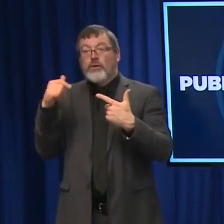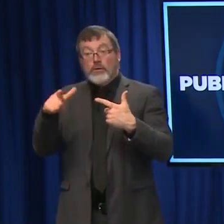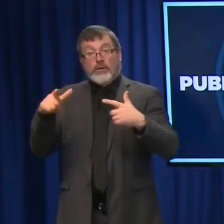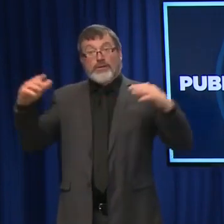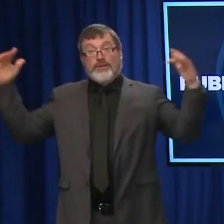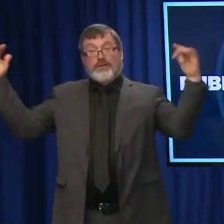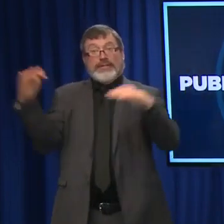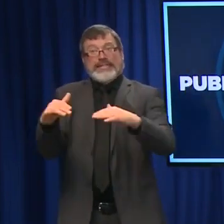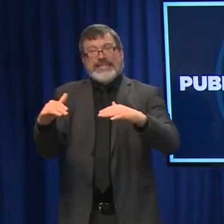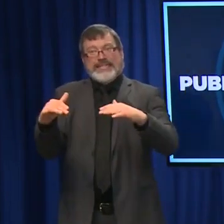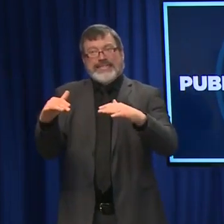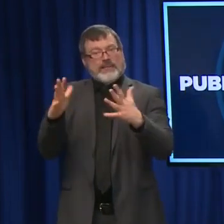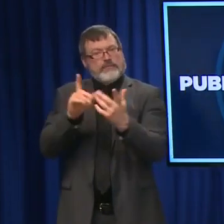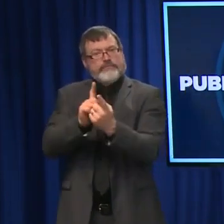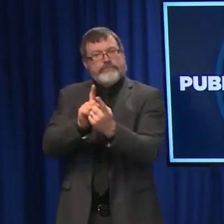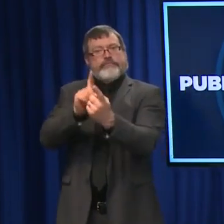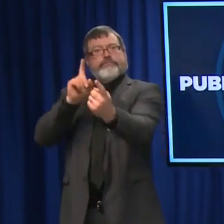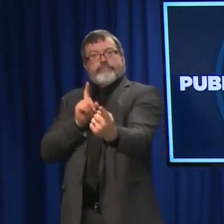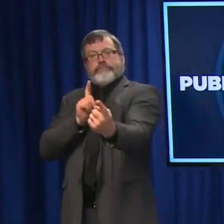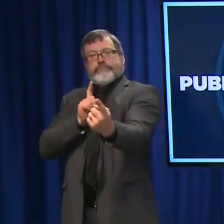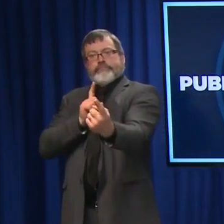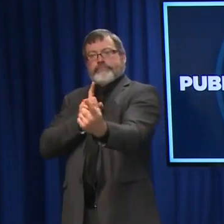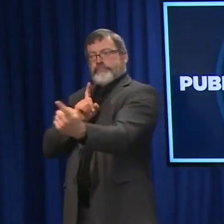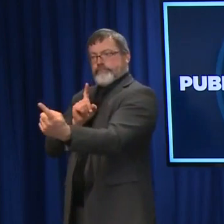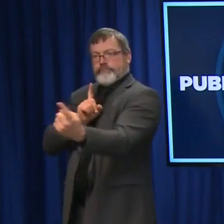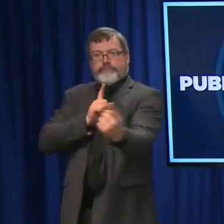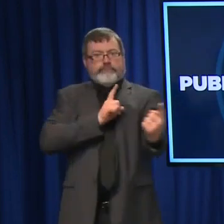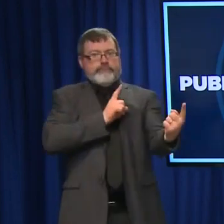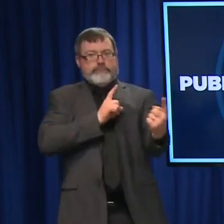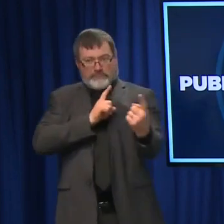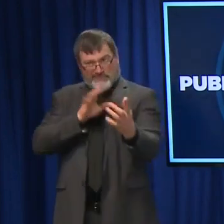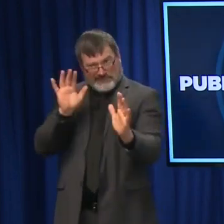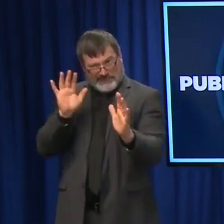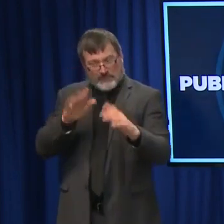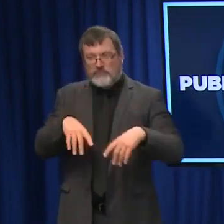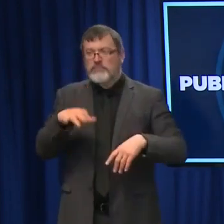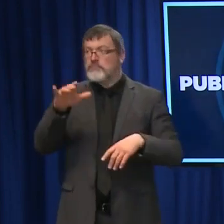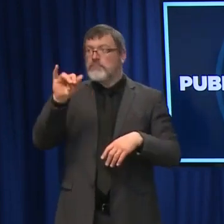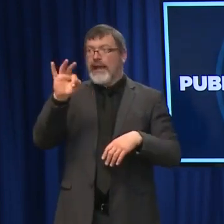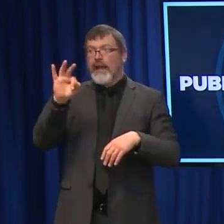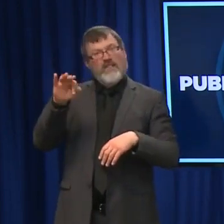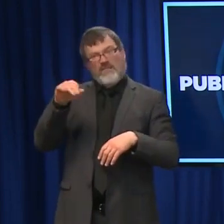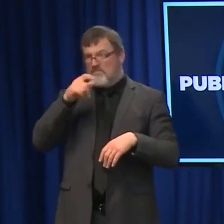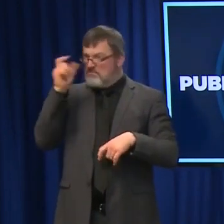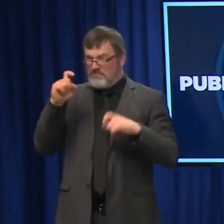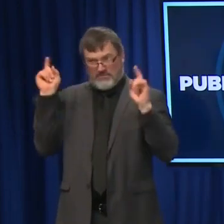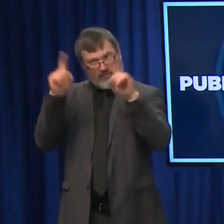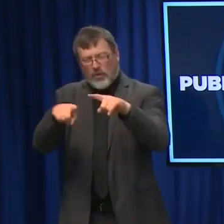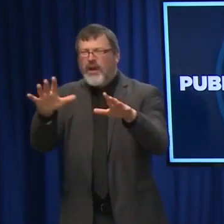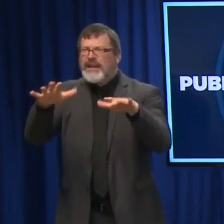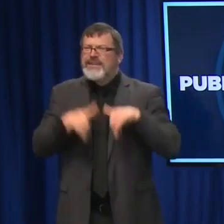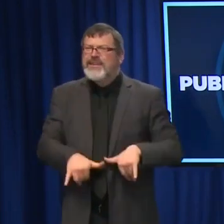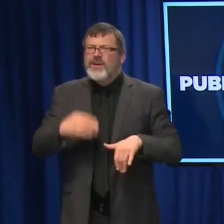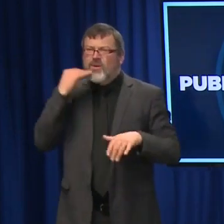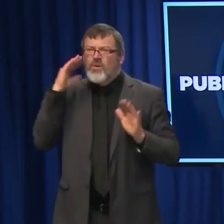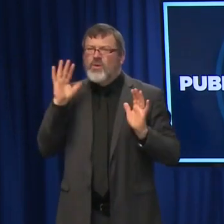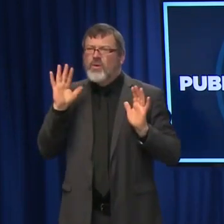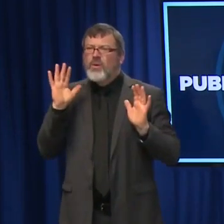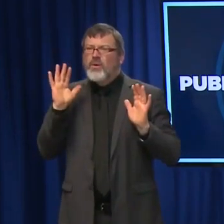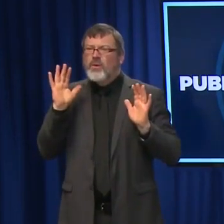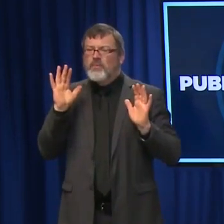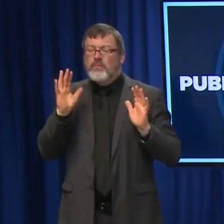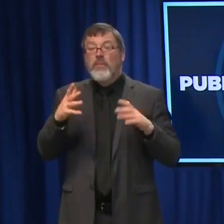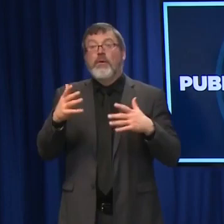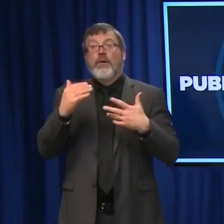It's important for people to stay at home and not gather publicly. If they're having symptoms of COVID-19, they should seek out testing. For